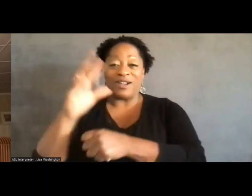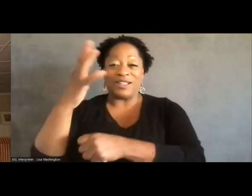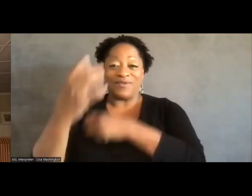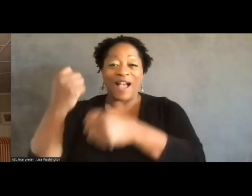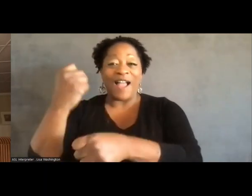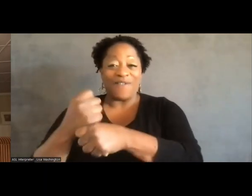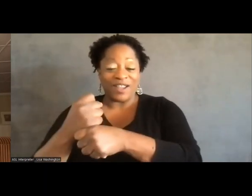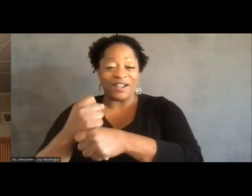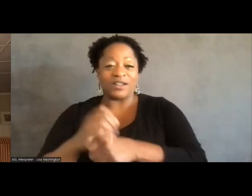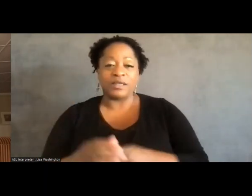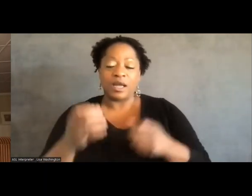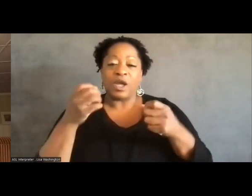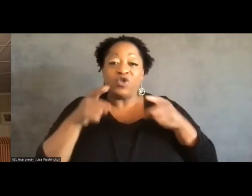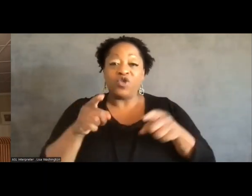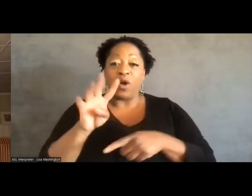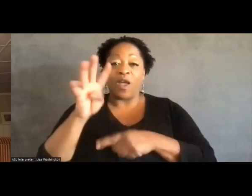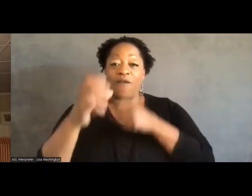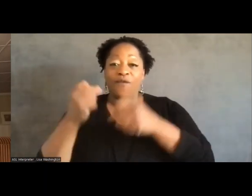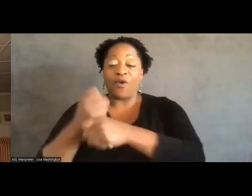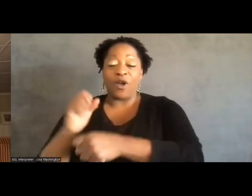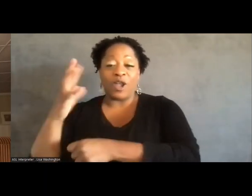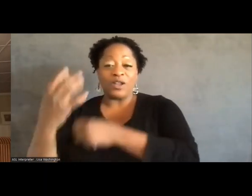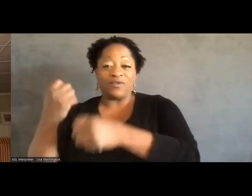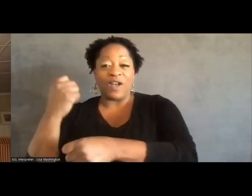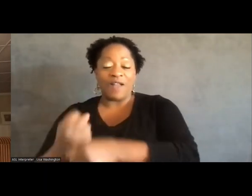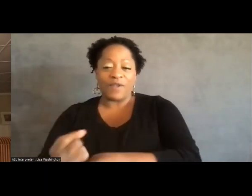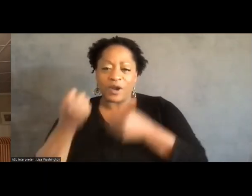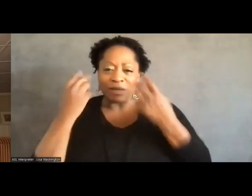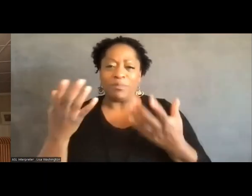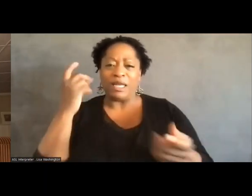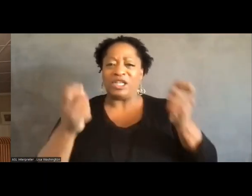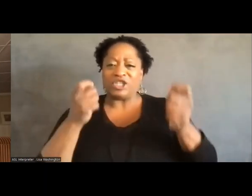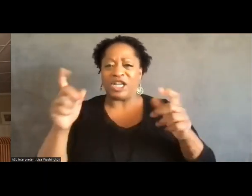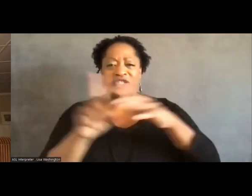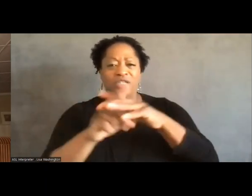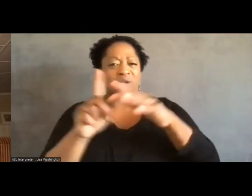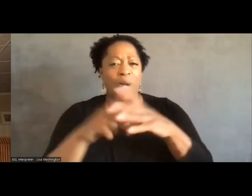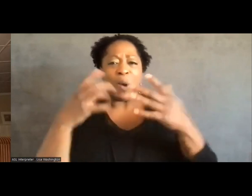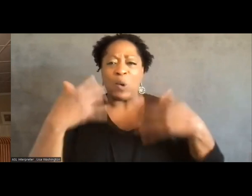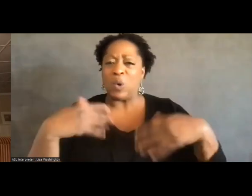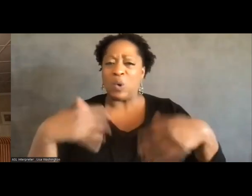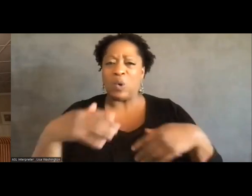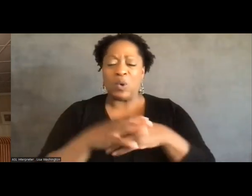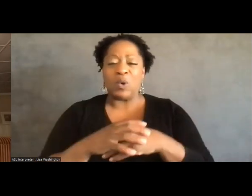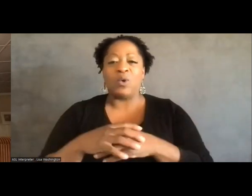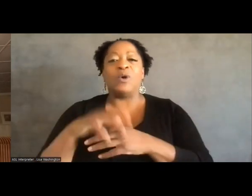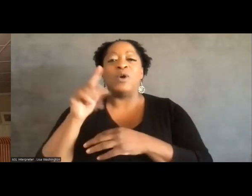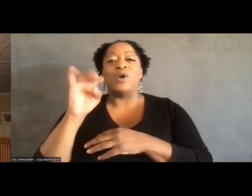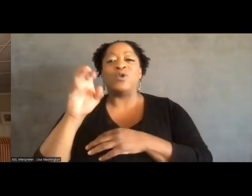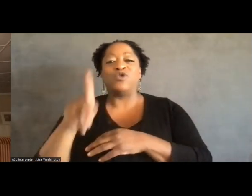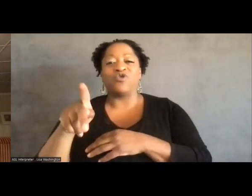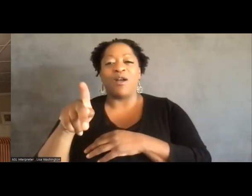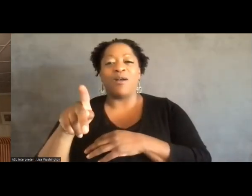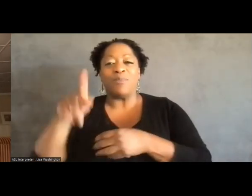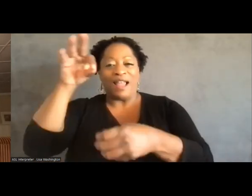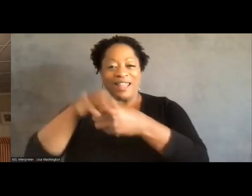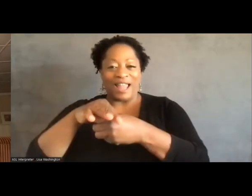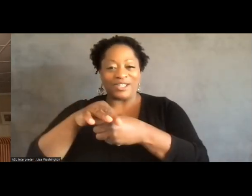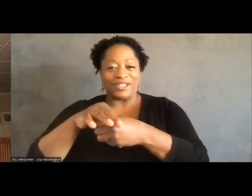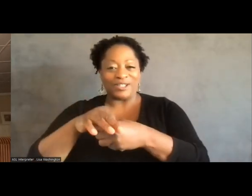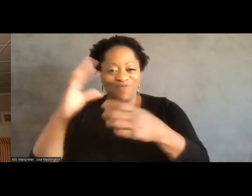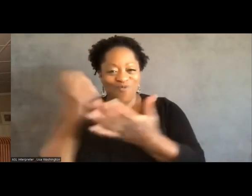A lot changed during that time that I think is important to name. Trump's election happened during this period.